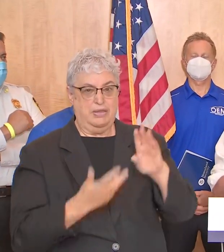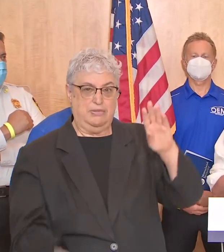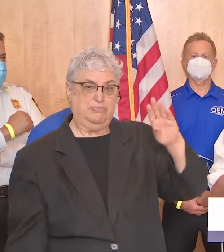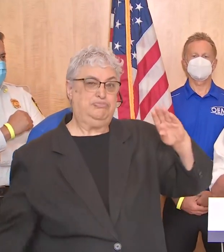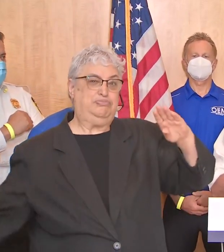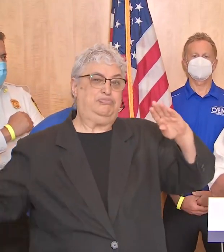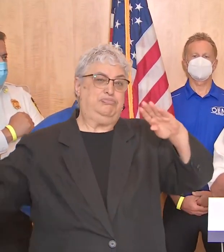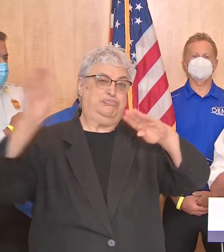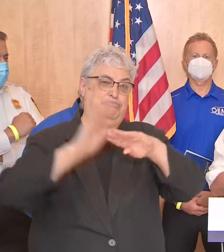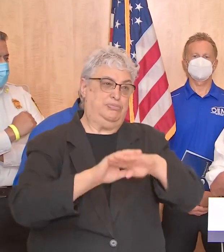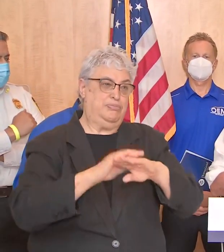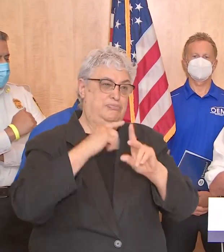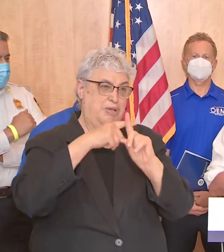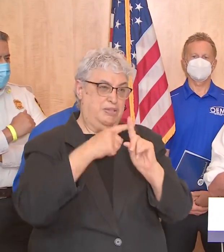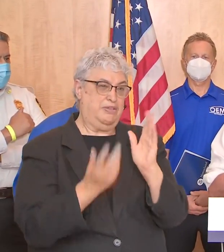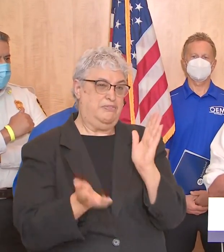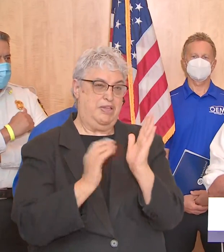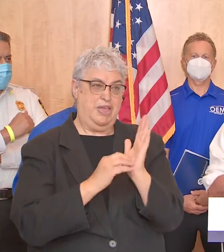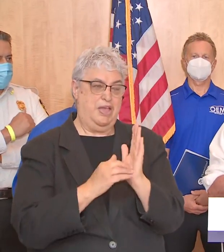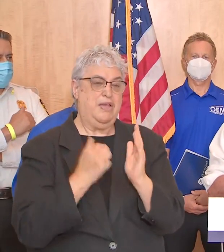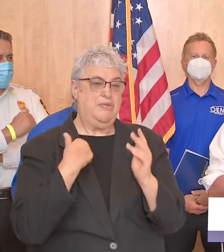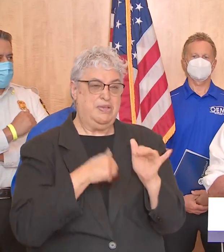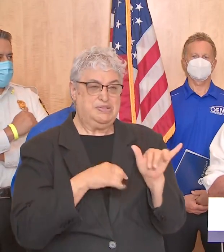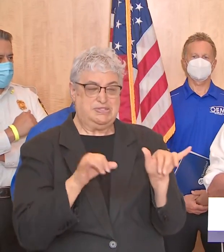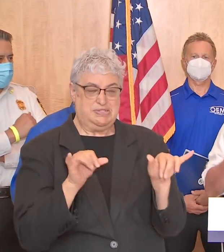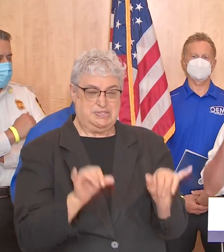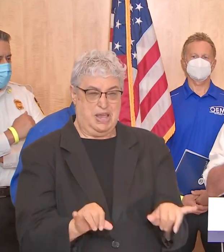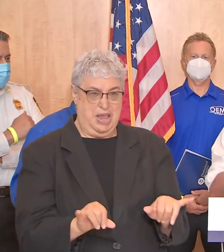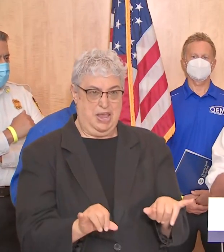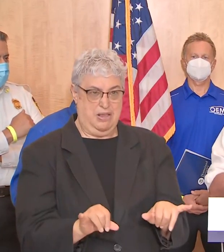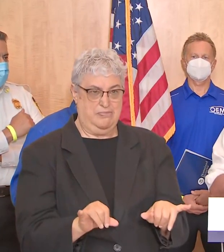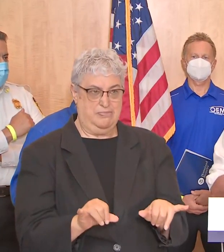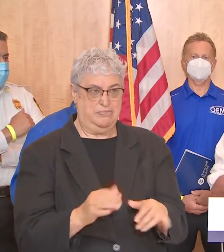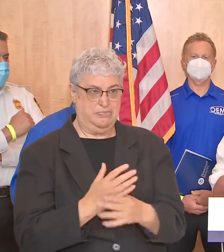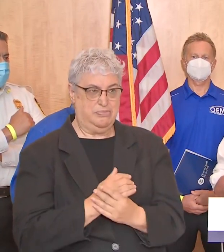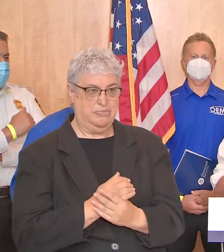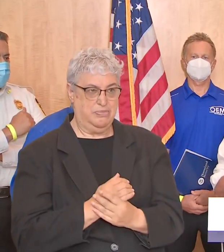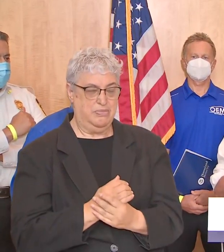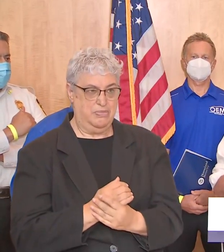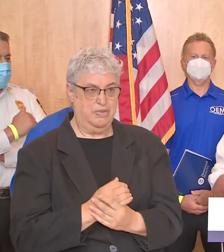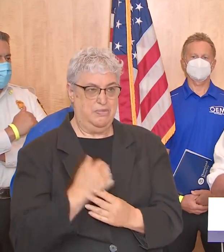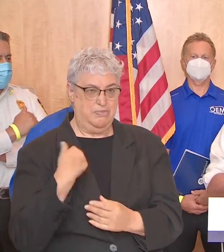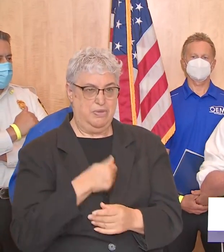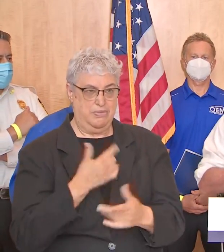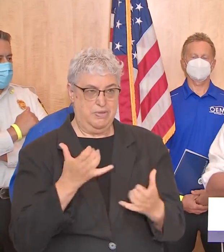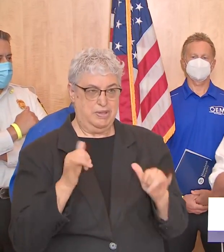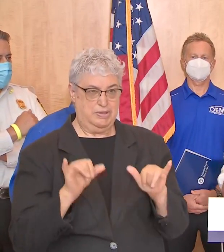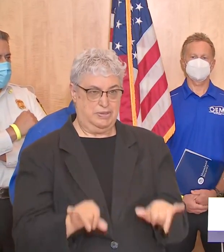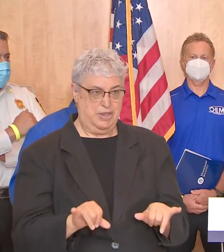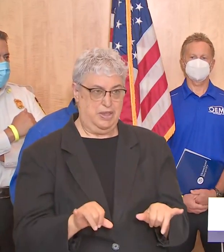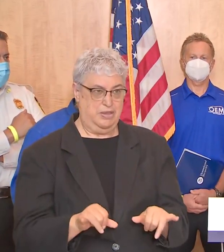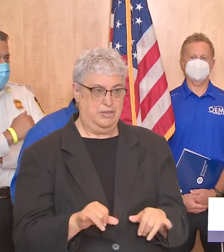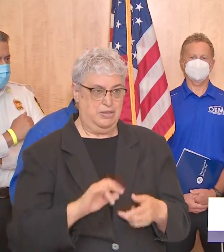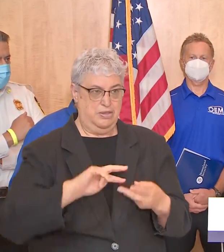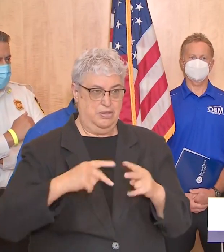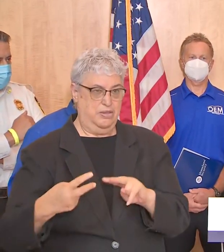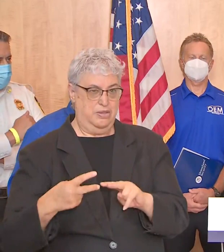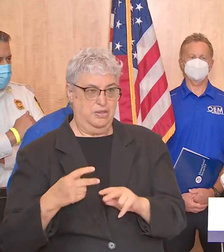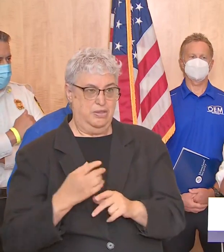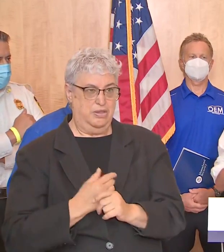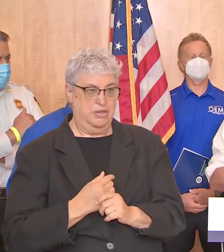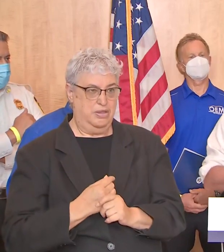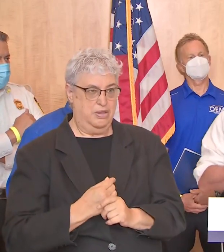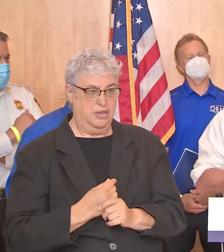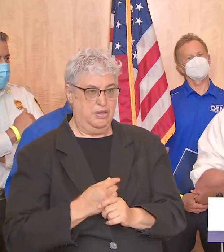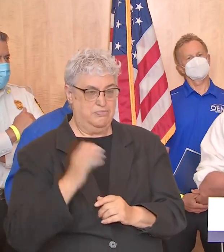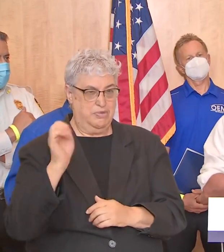in beating this virus uh down to that low positivity rate um if i could switch to my emergency medical hat